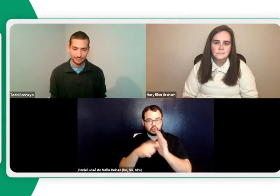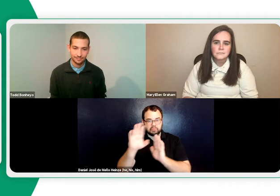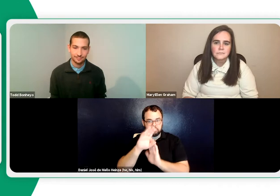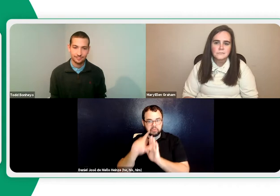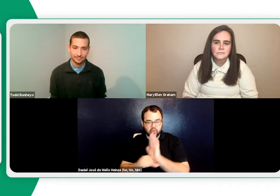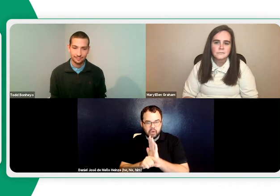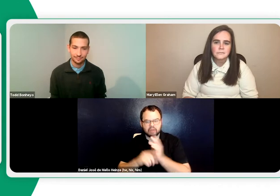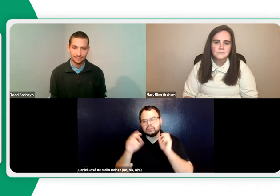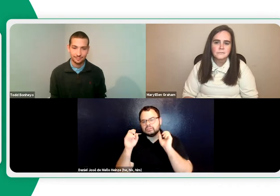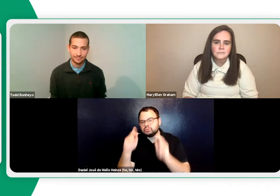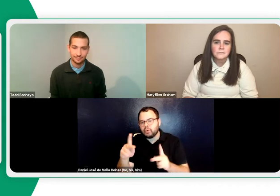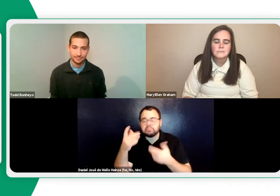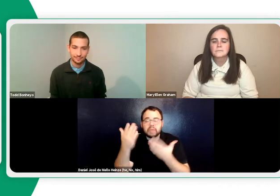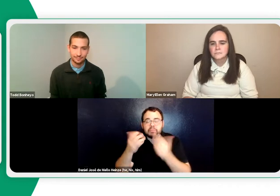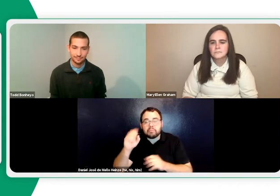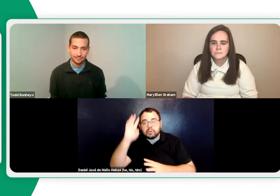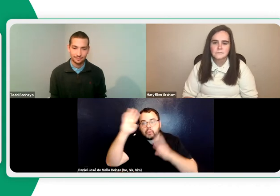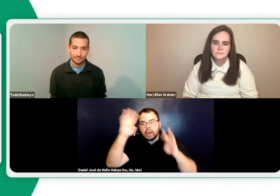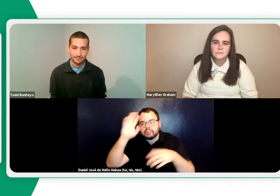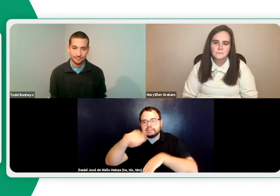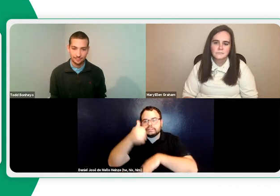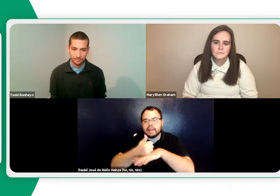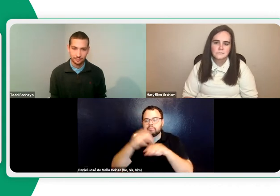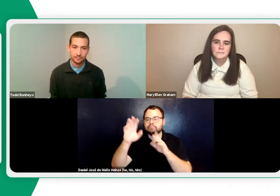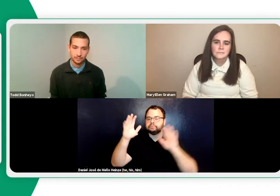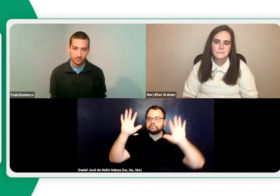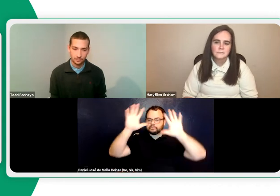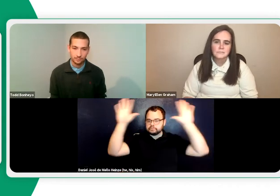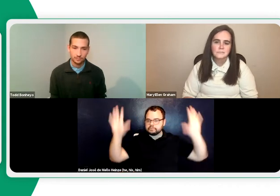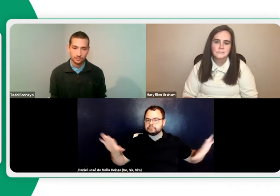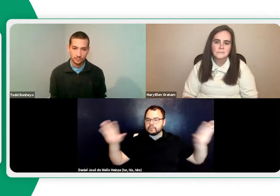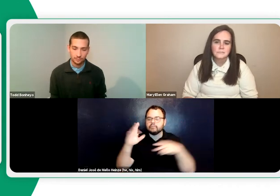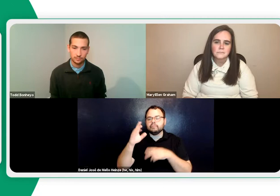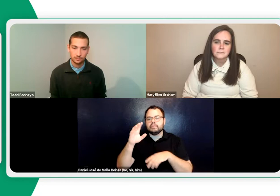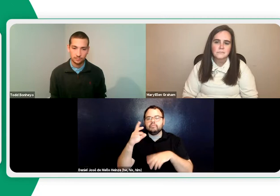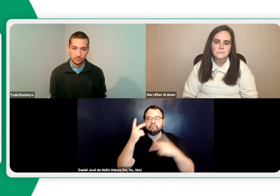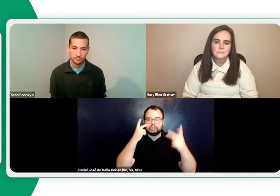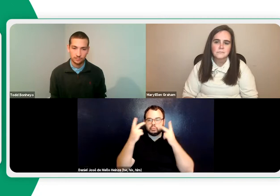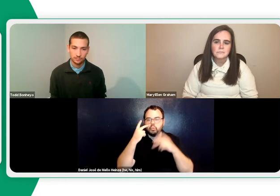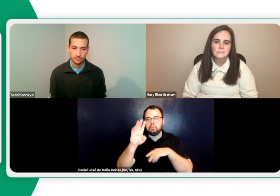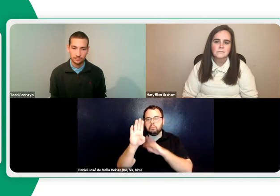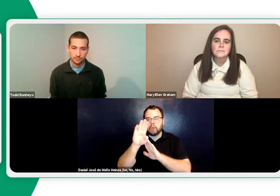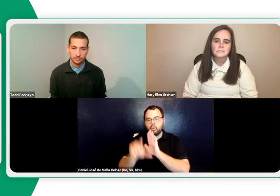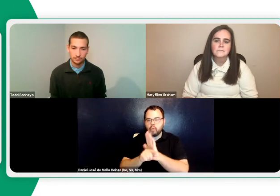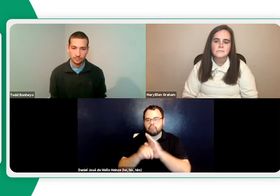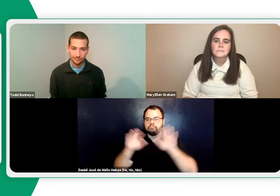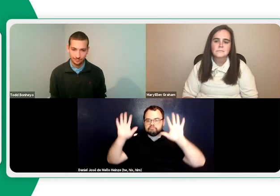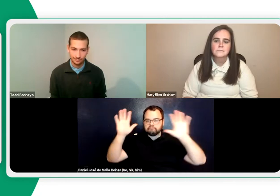Maybe the student doesn't feel comfortable showing their background. They can be creative and set up some kind of scene or a visual